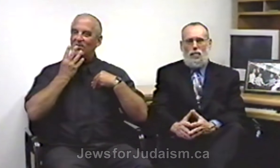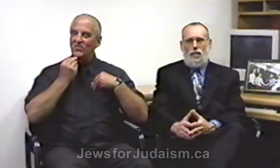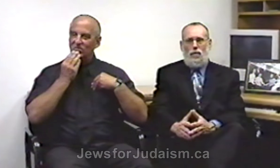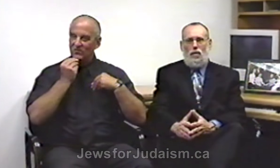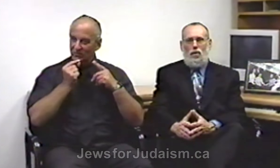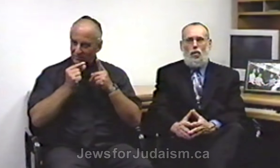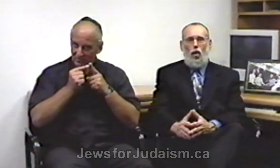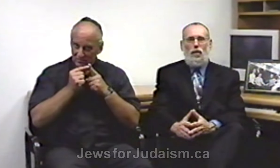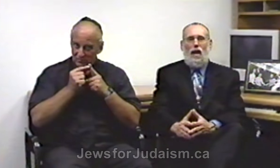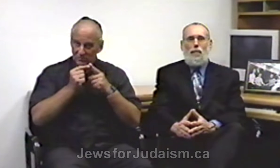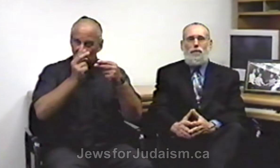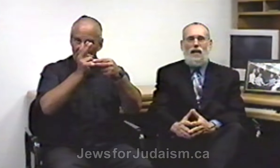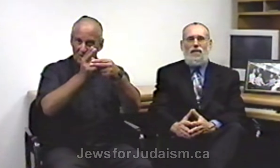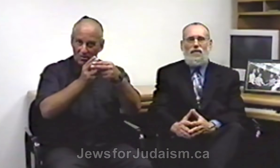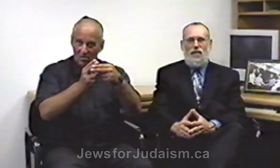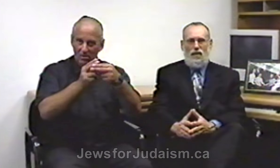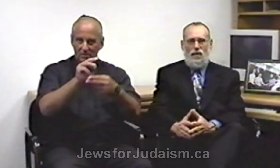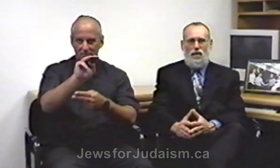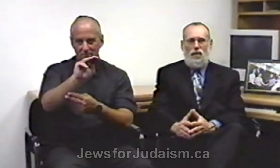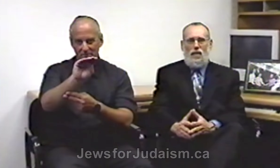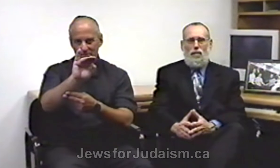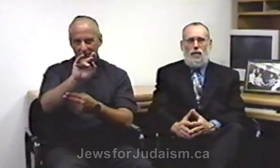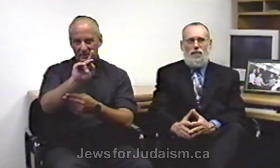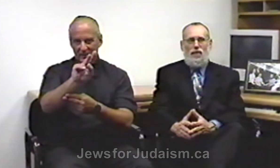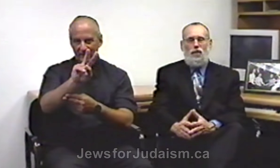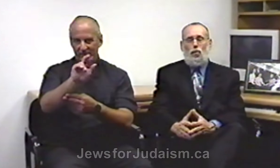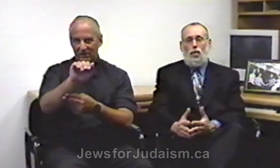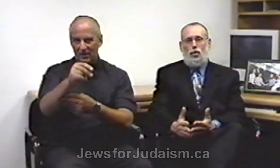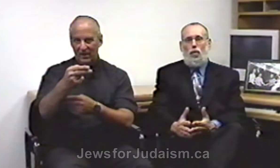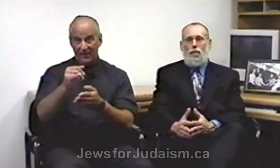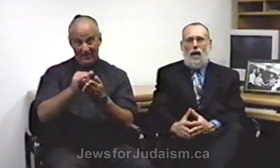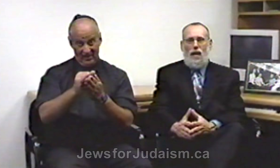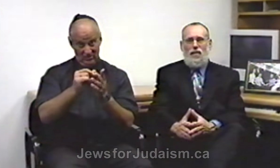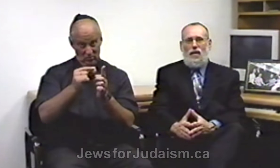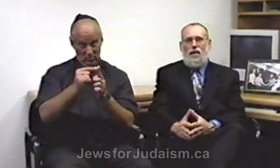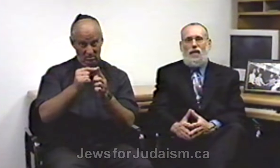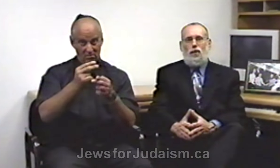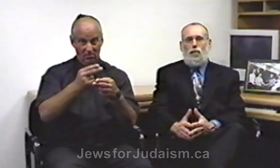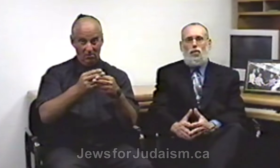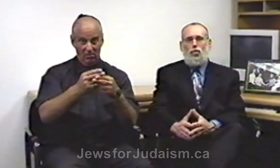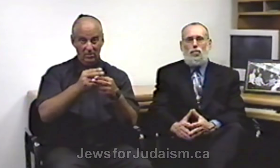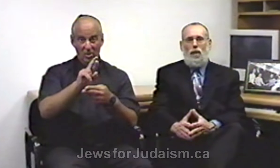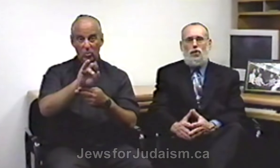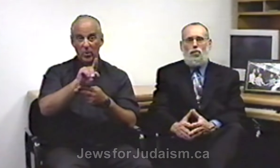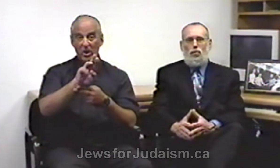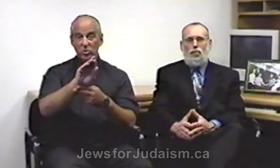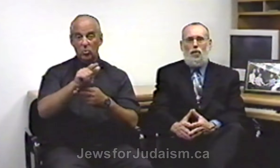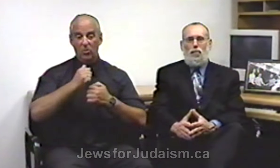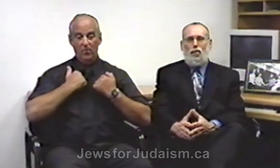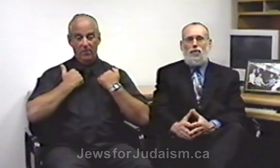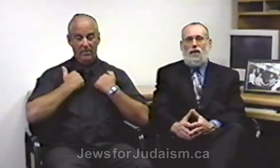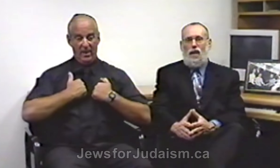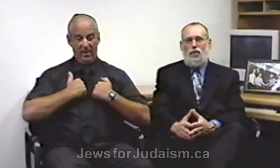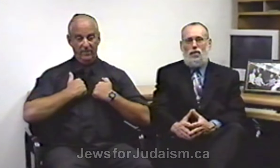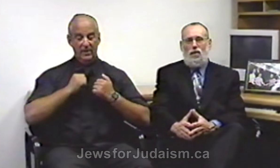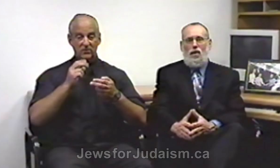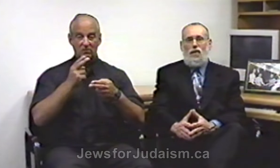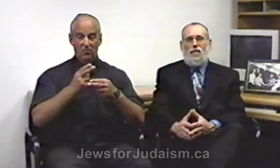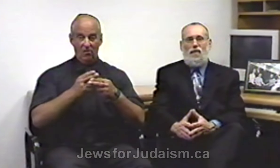called mikvah. Mikvah is a ritual bath that has been used by Jews for purification for